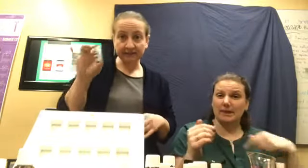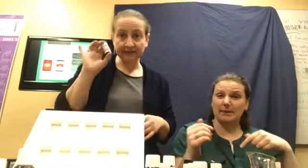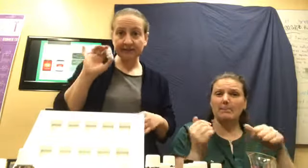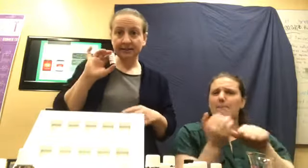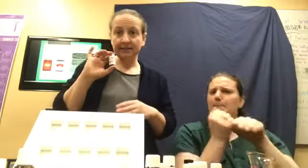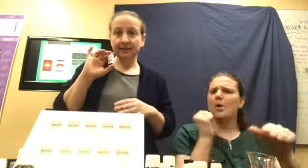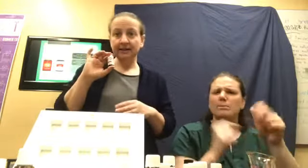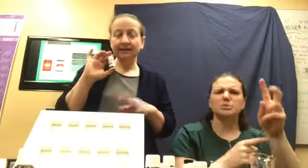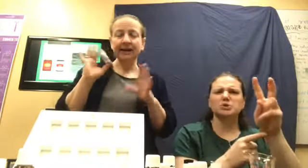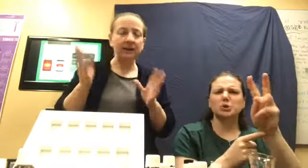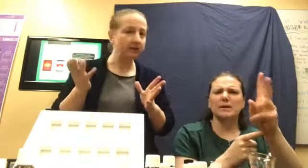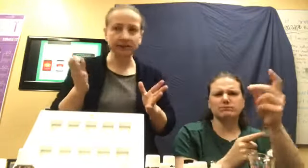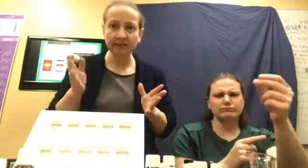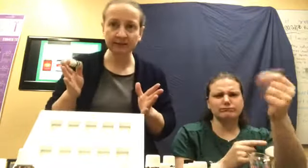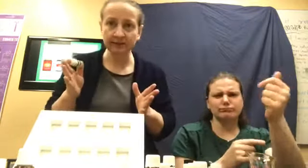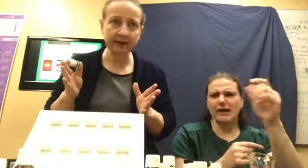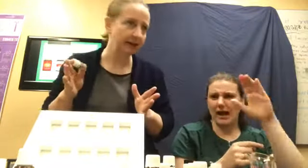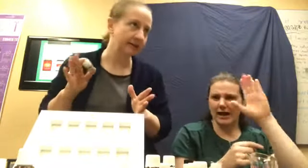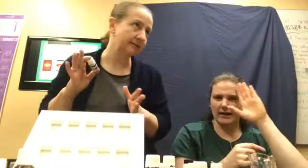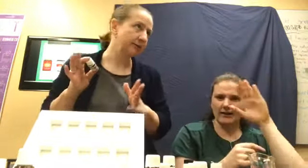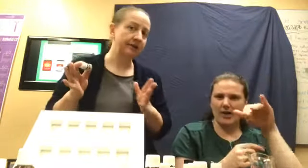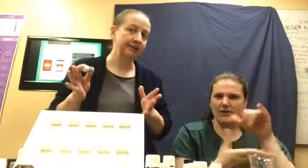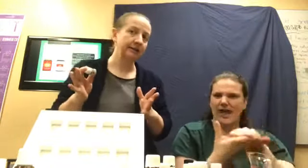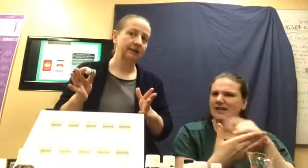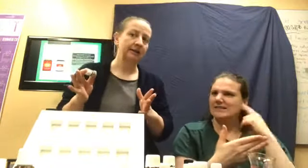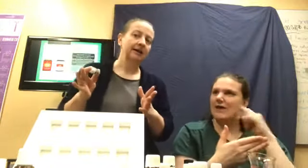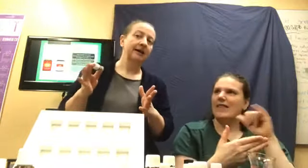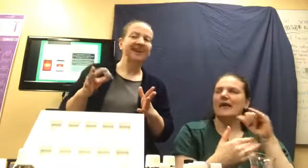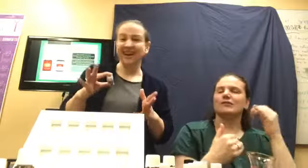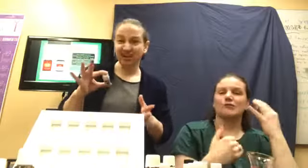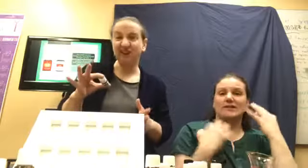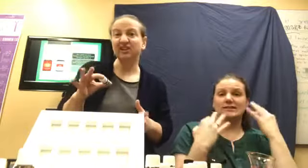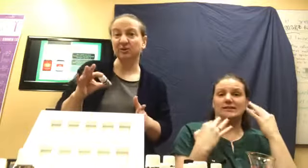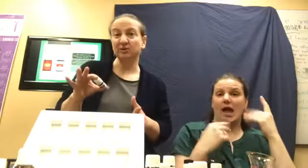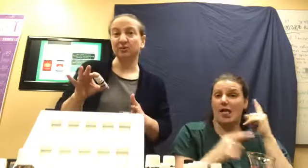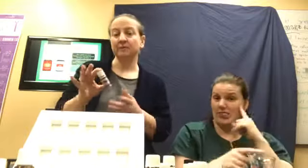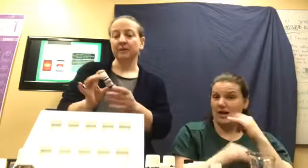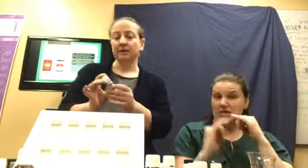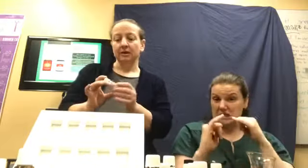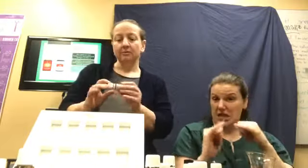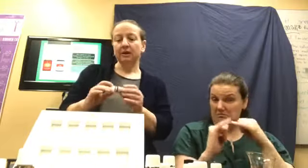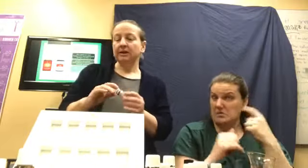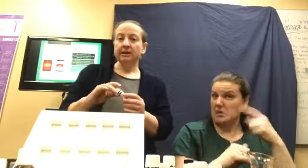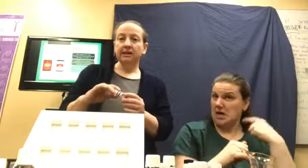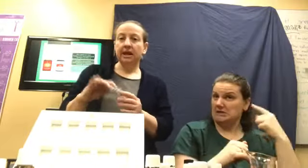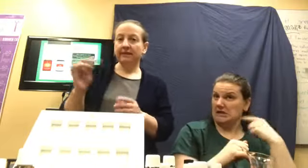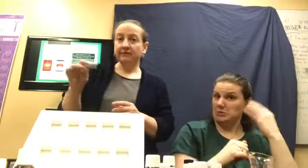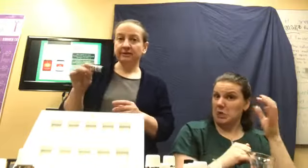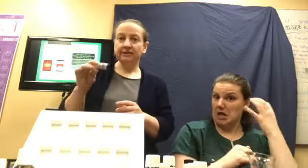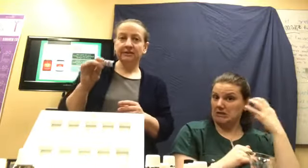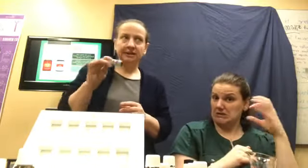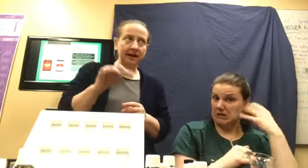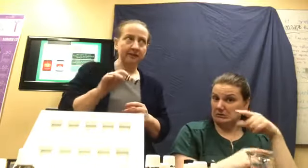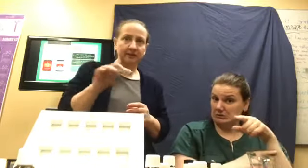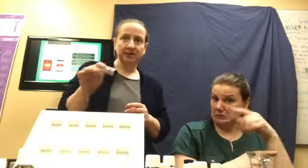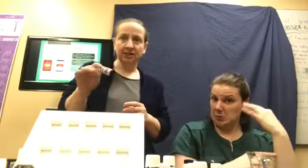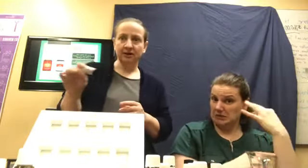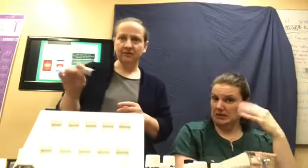is, I know it sounds like it's crazy and I thought so too, but every time we share it with